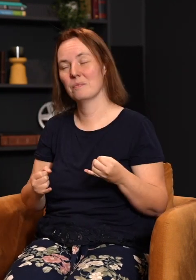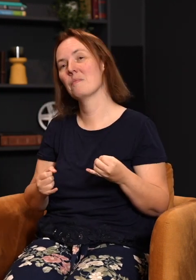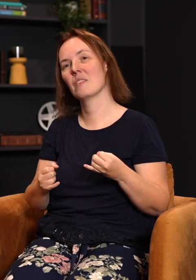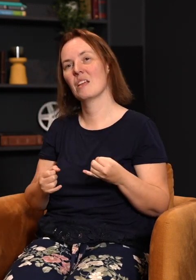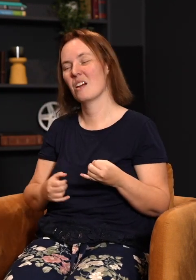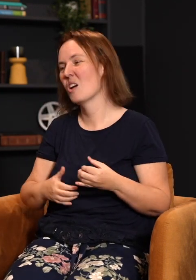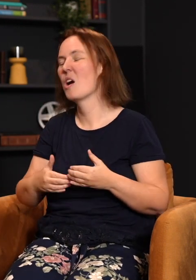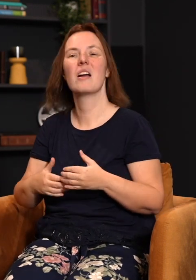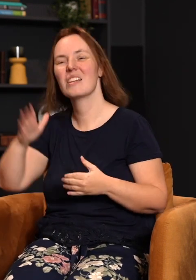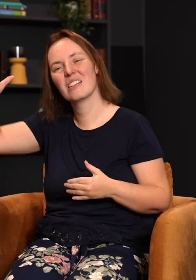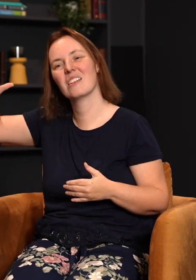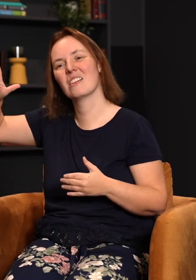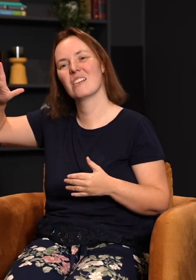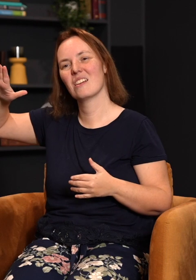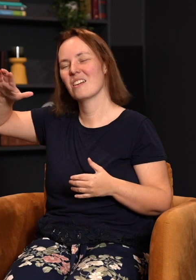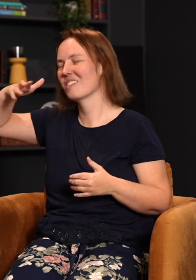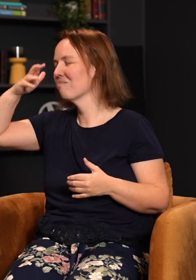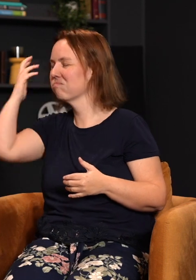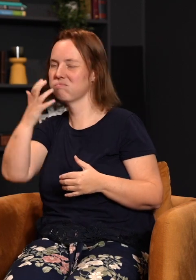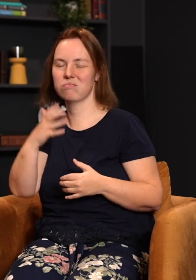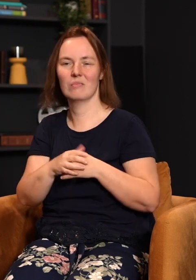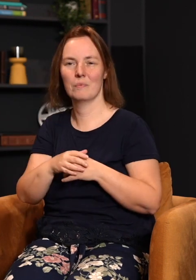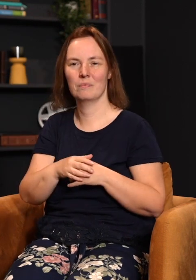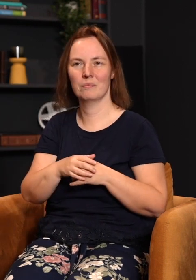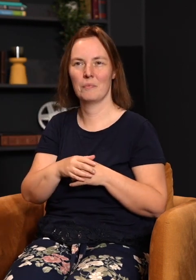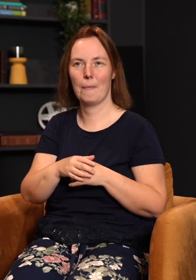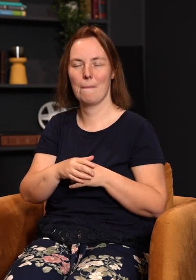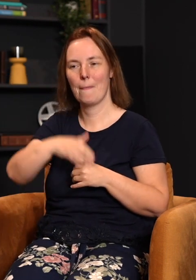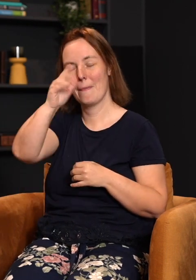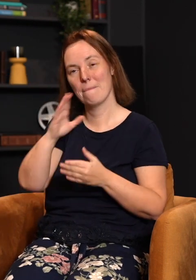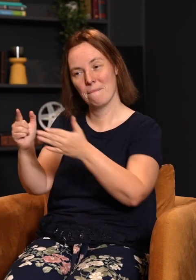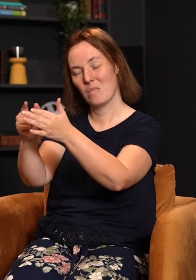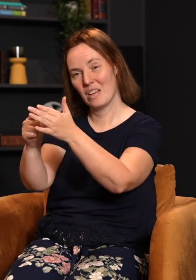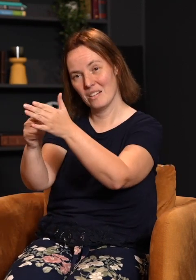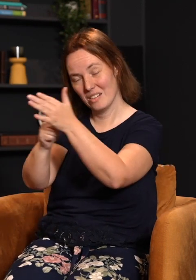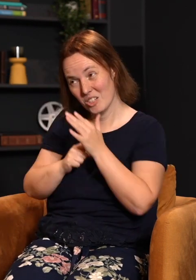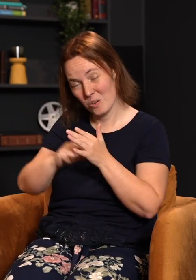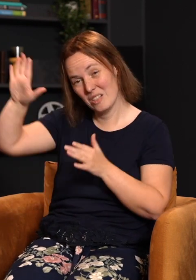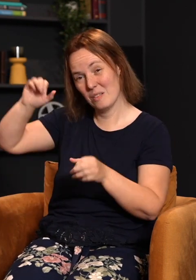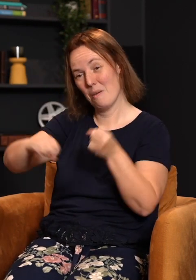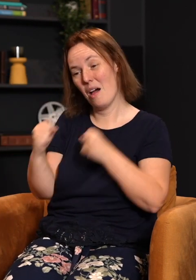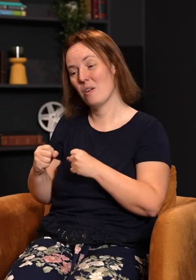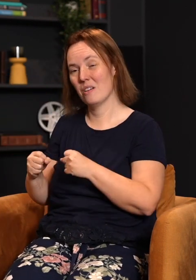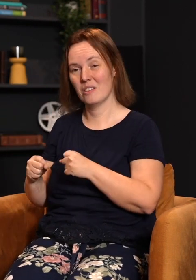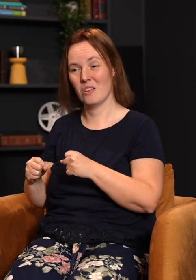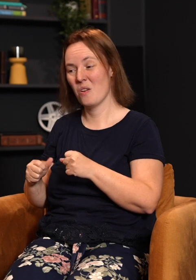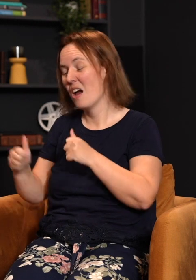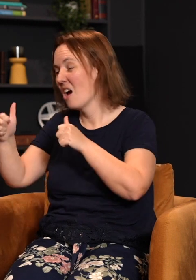I'm greater than the crocodile God. I'm greater than this God and that God. Every single plague. And so God not only demonstrated his power over every